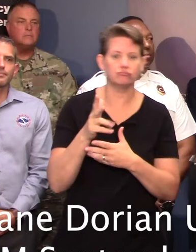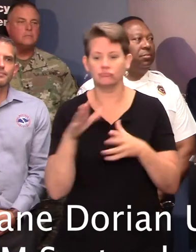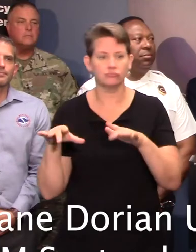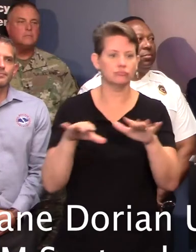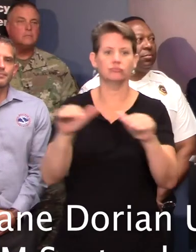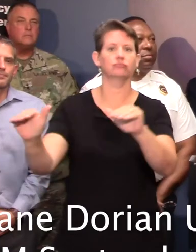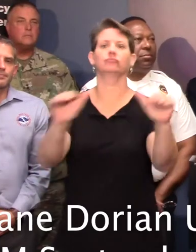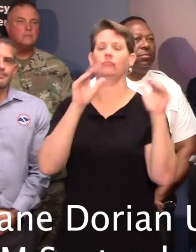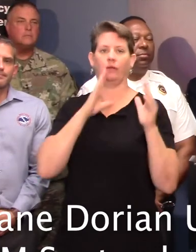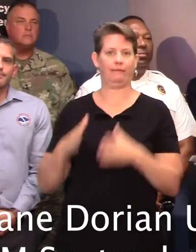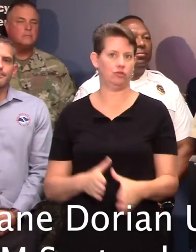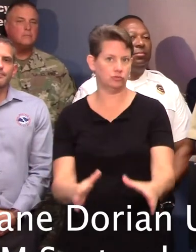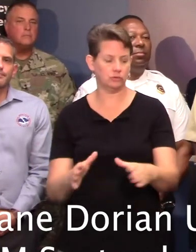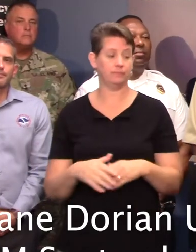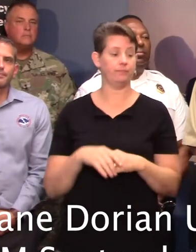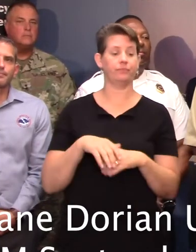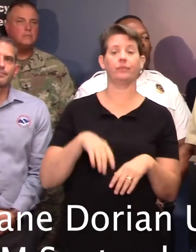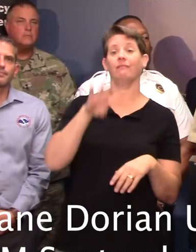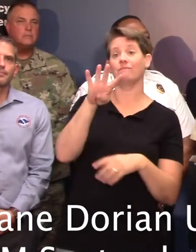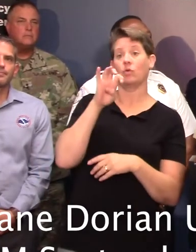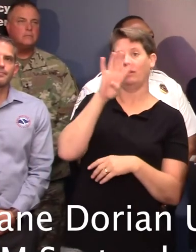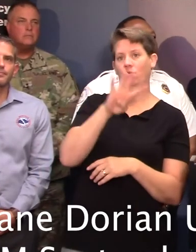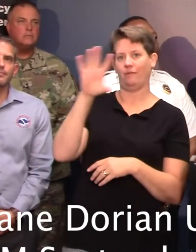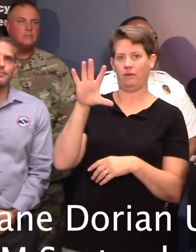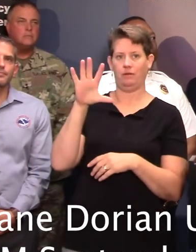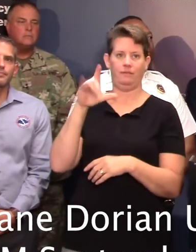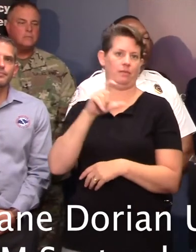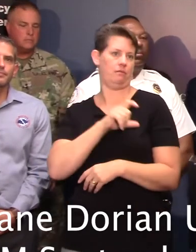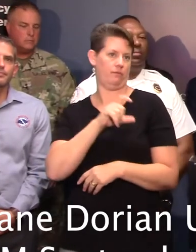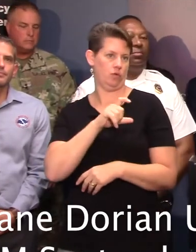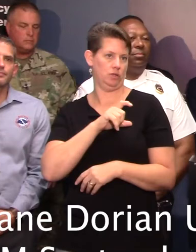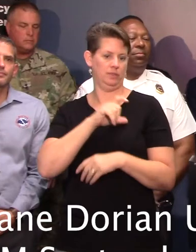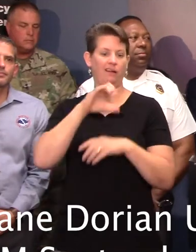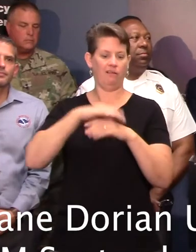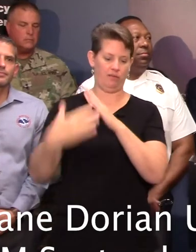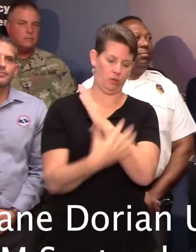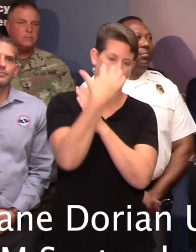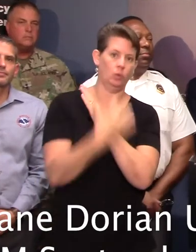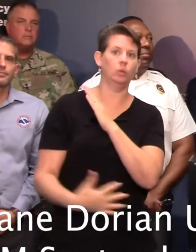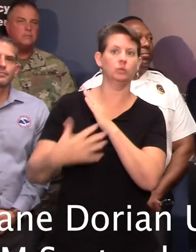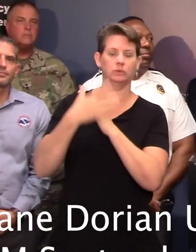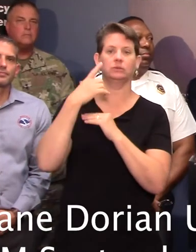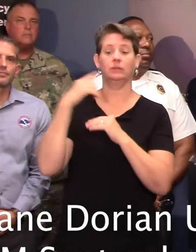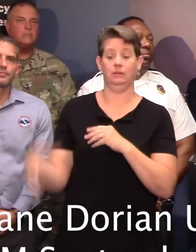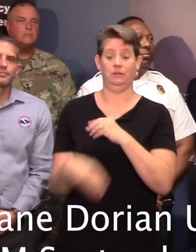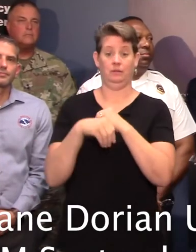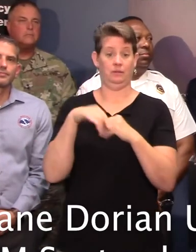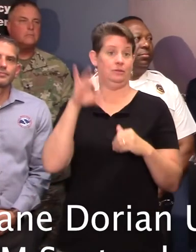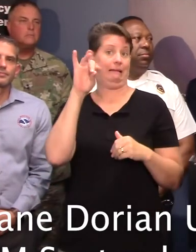we have 445 state law enforcement personnel along the coast in addition to those 80